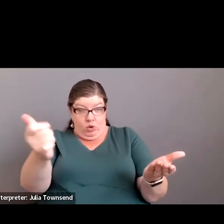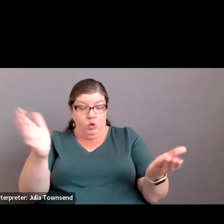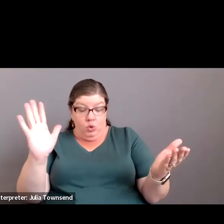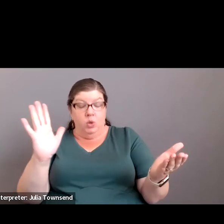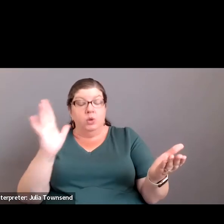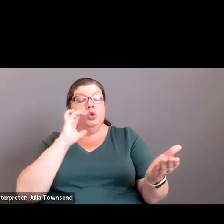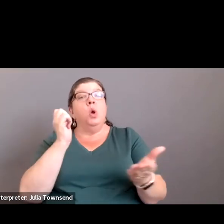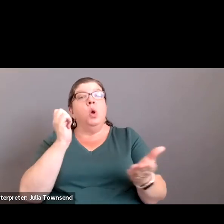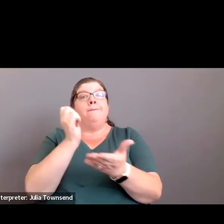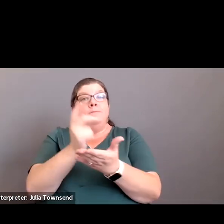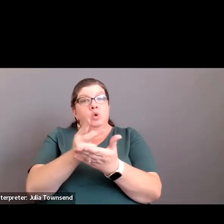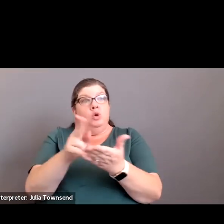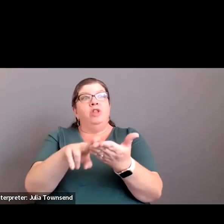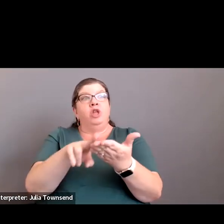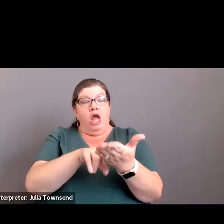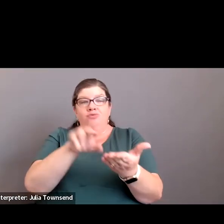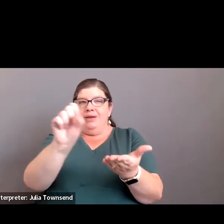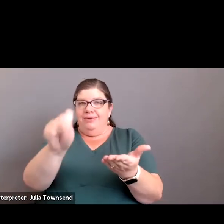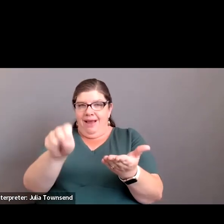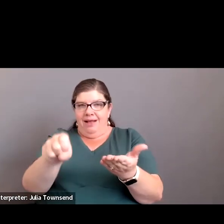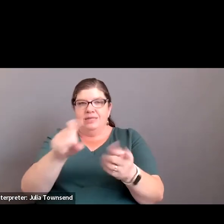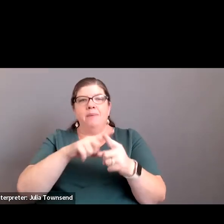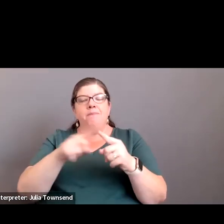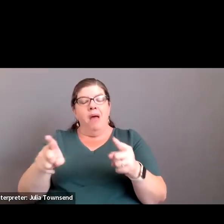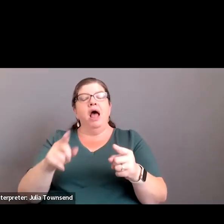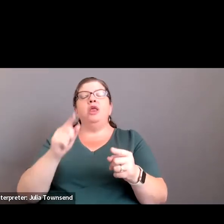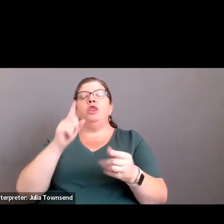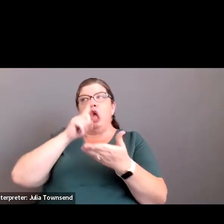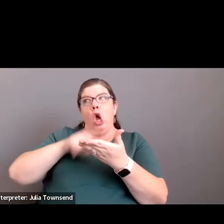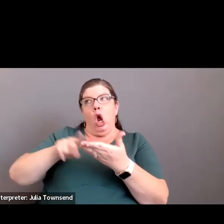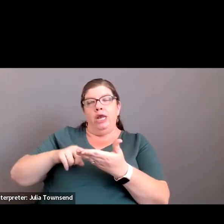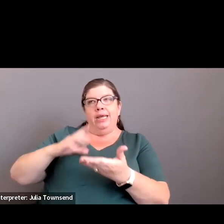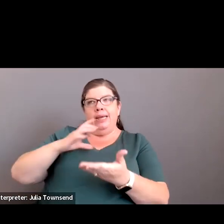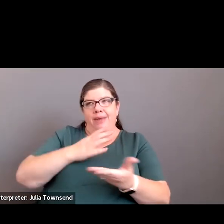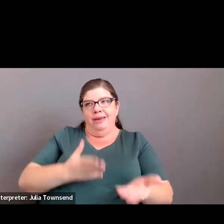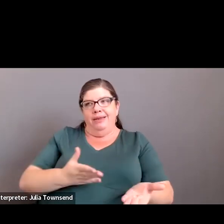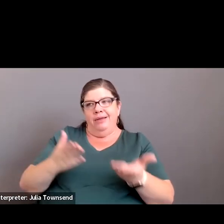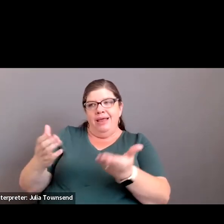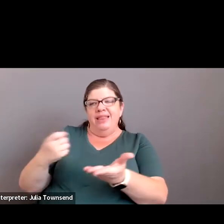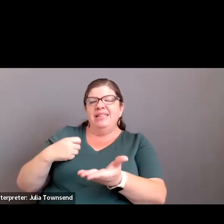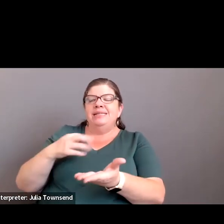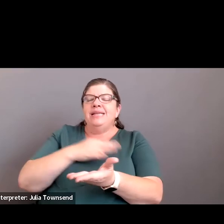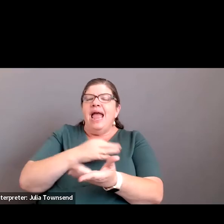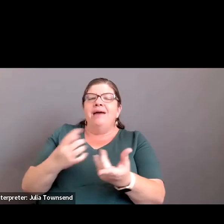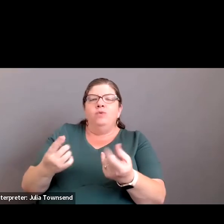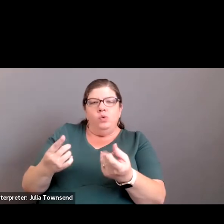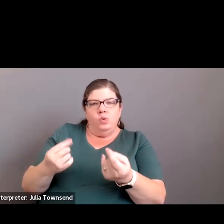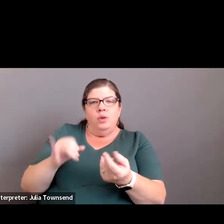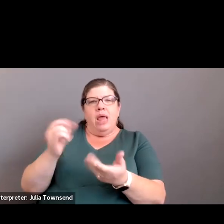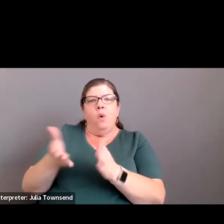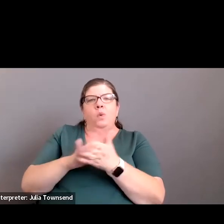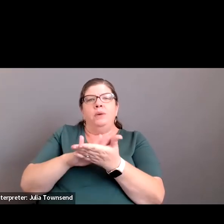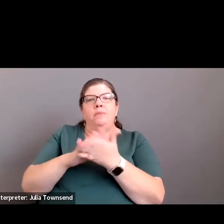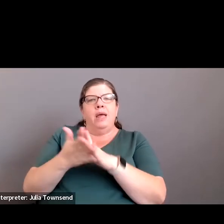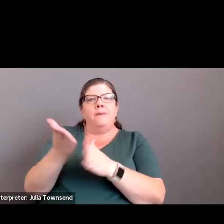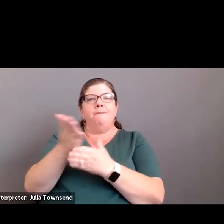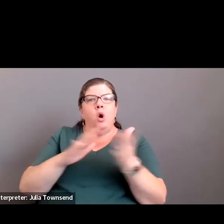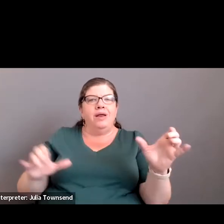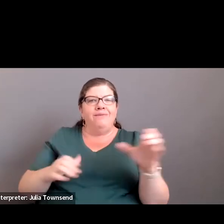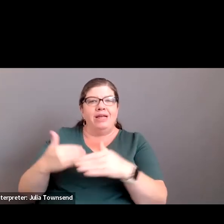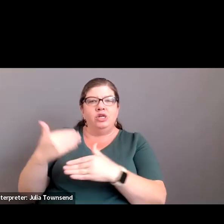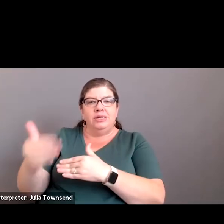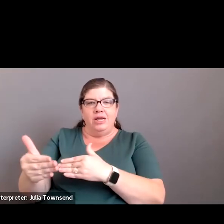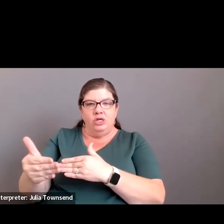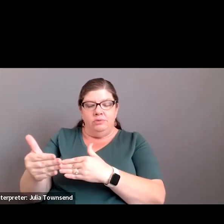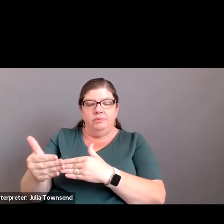– is to approve the contract, but then to bring through the audit committee what actions you want the staff to take, which would then become part of our actions next.